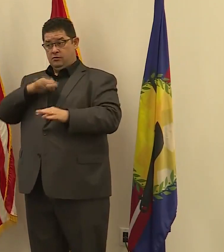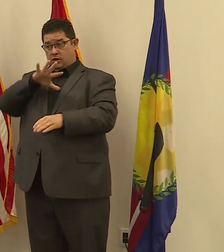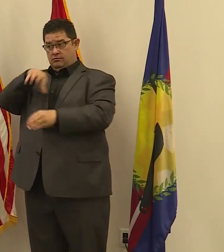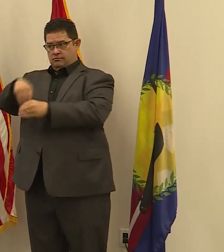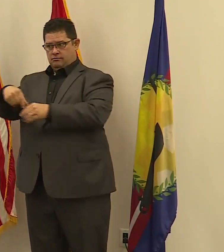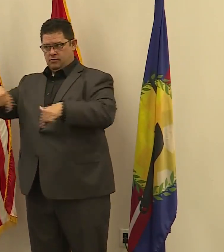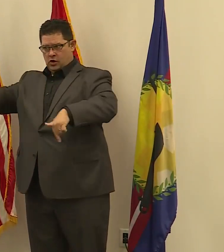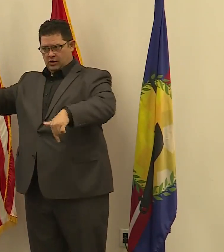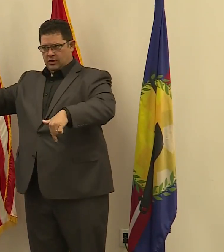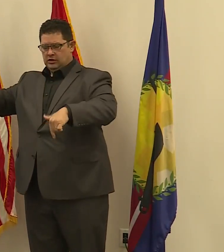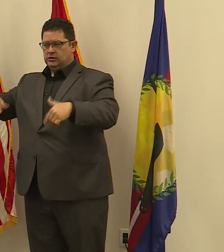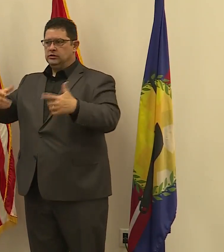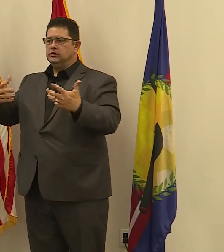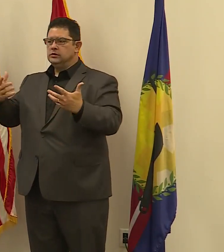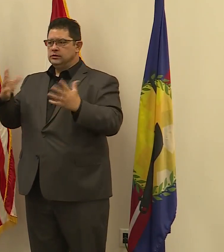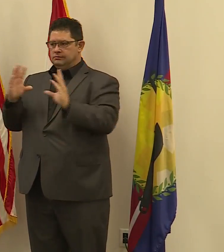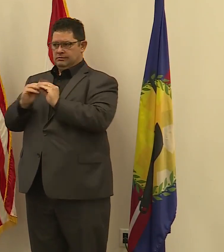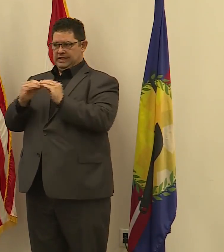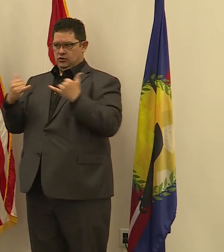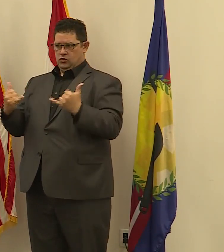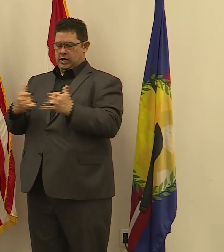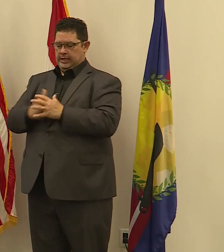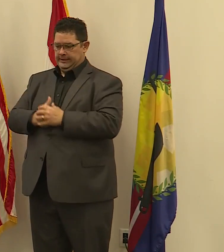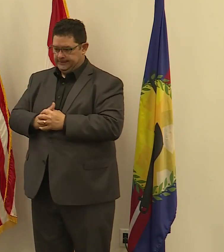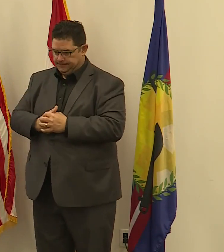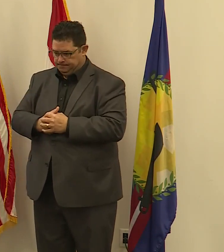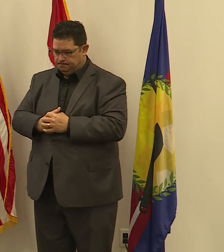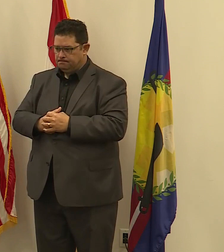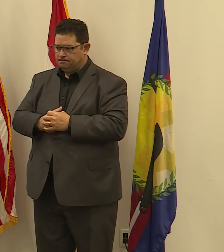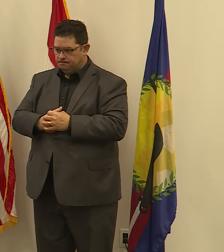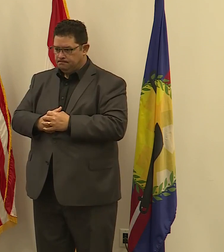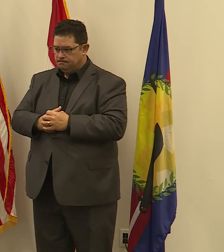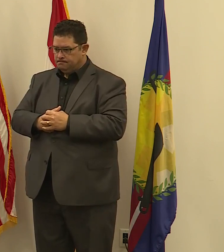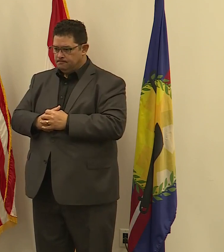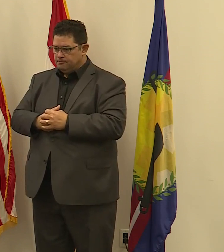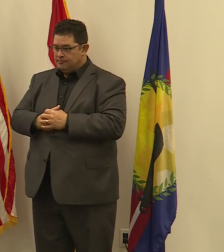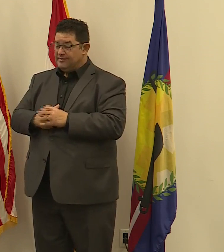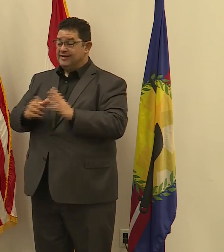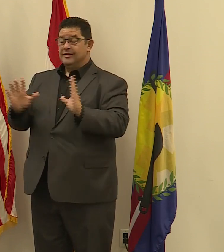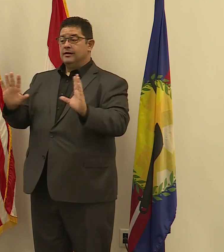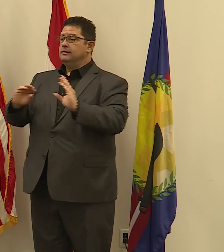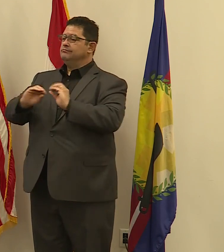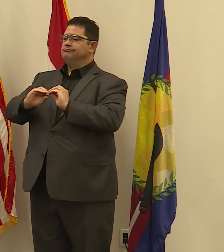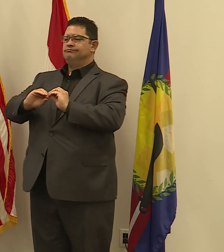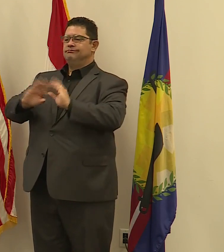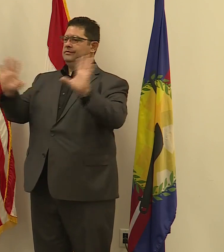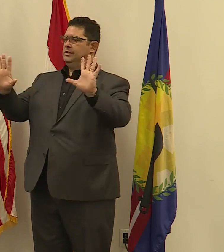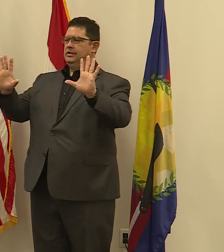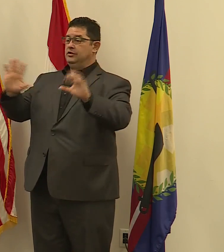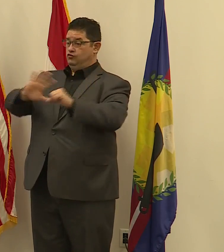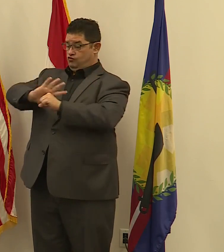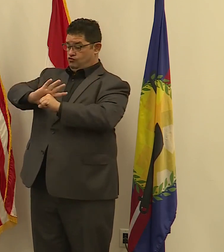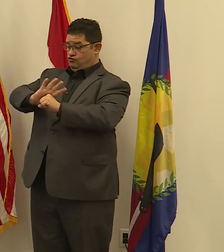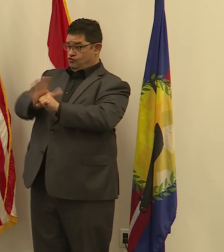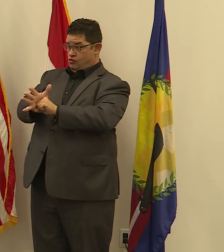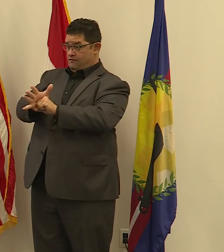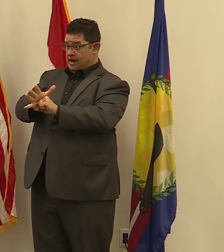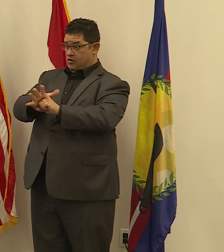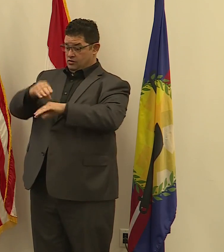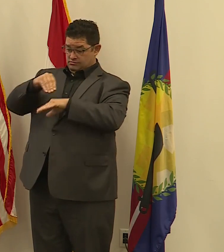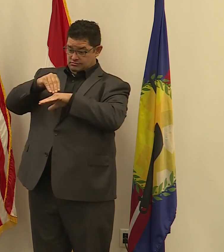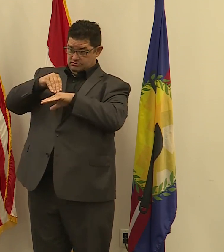meeting today. It is clear that the coronavirus is affecting